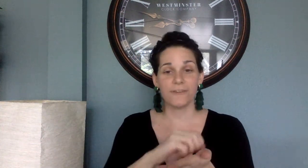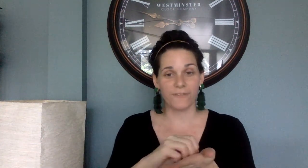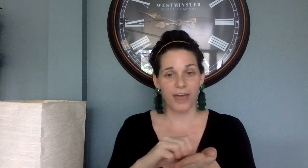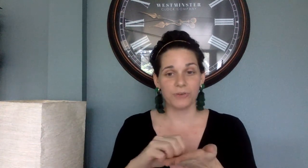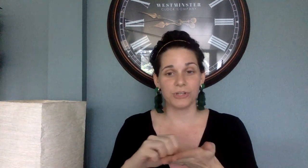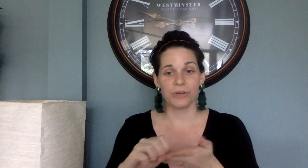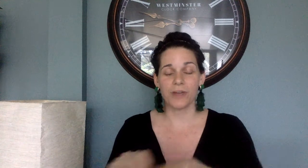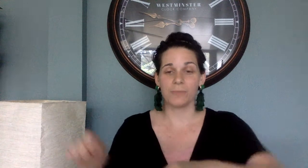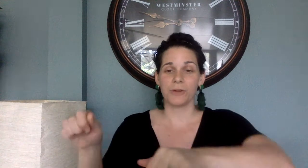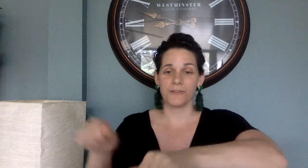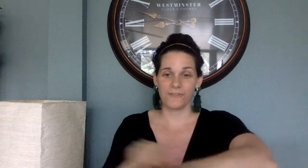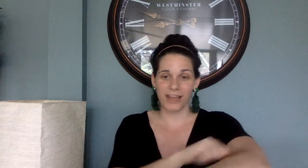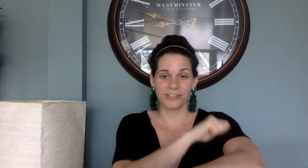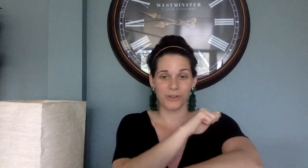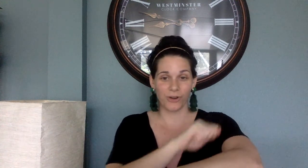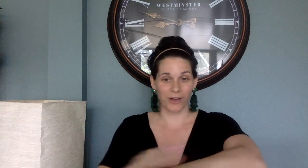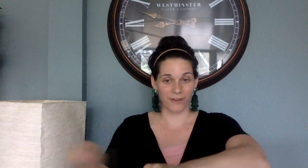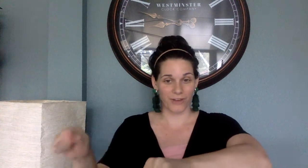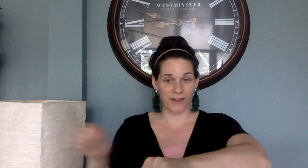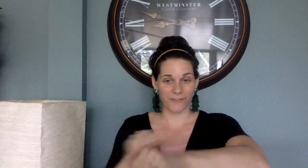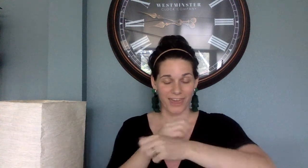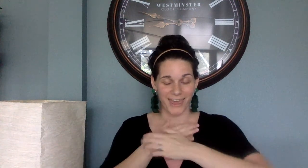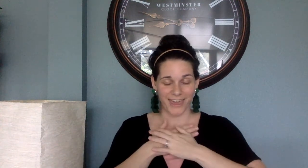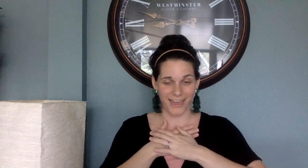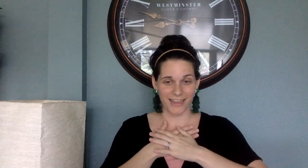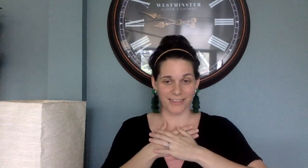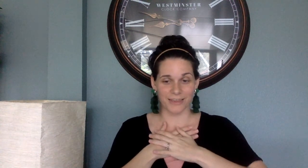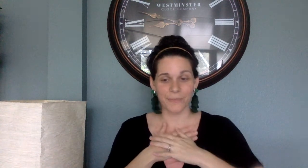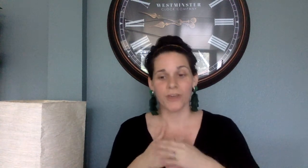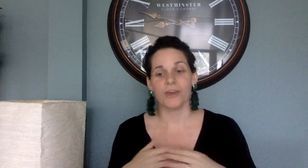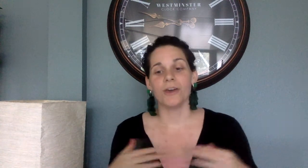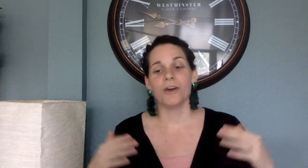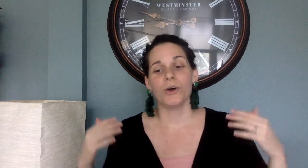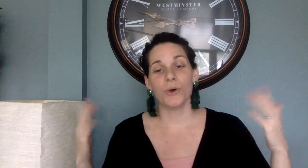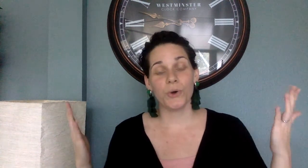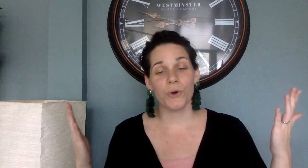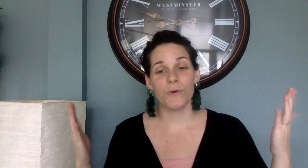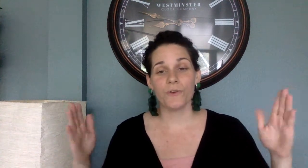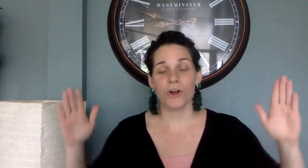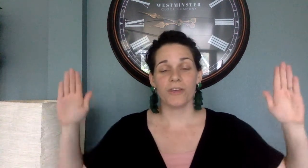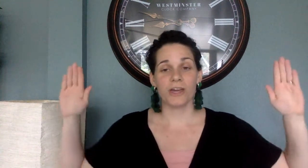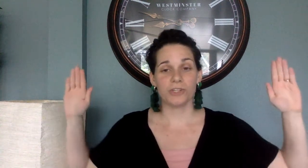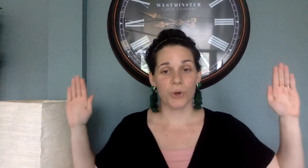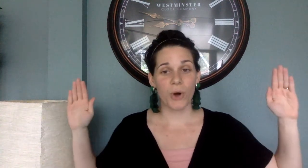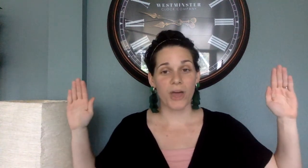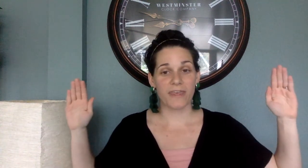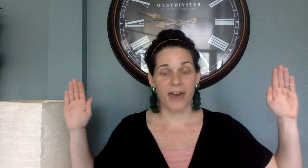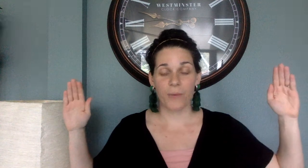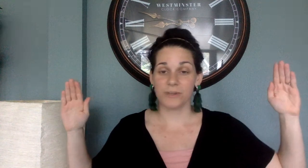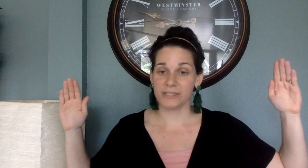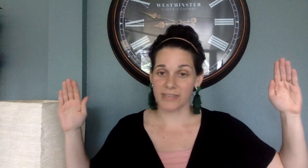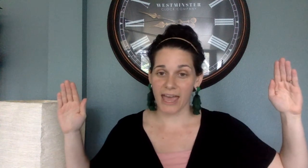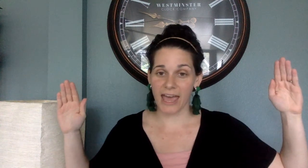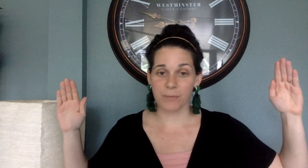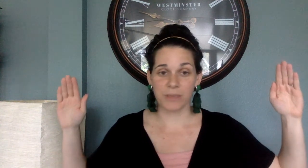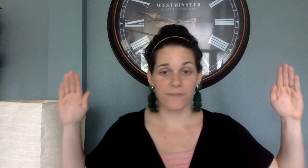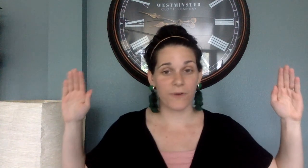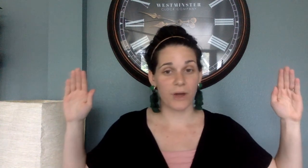the founder and perfecter of our faith, who for the joy that was set before